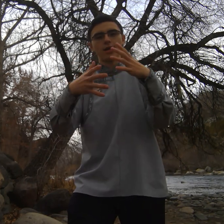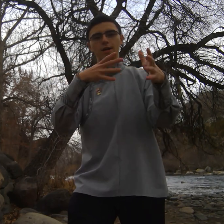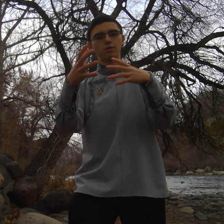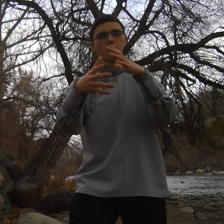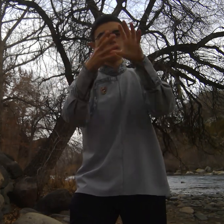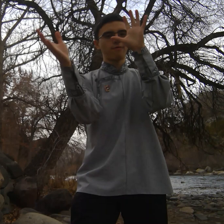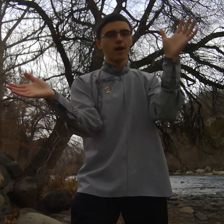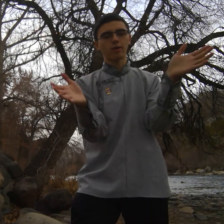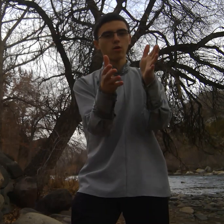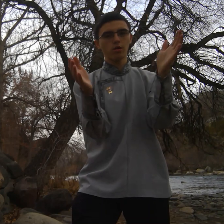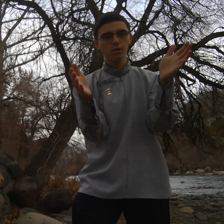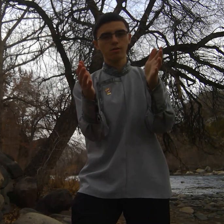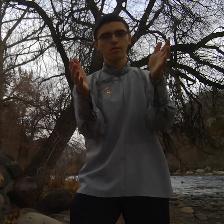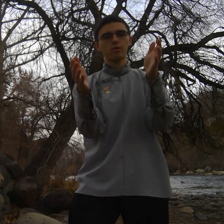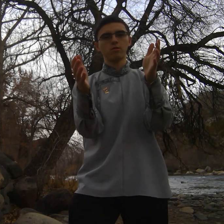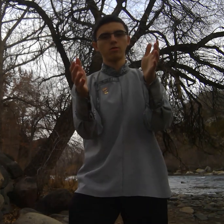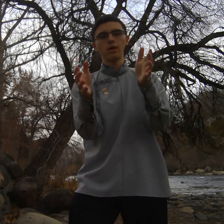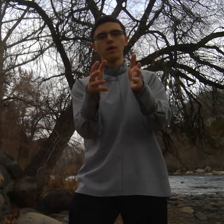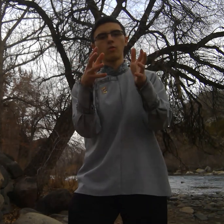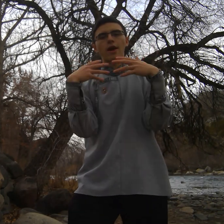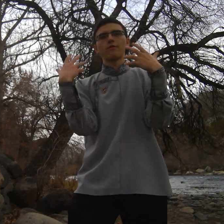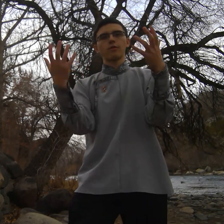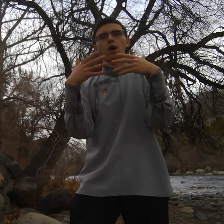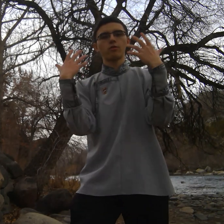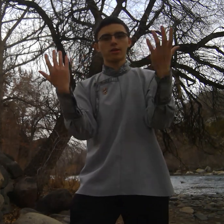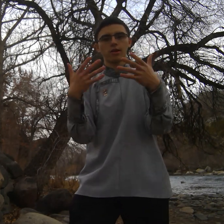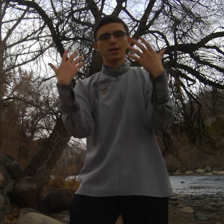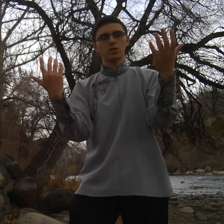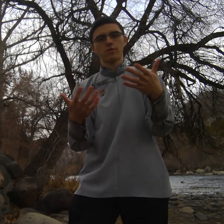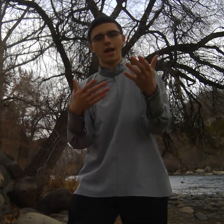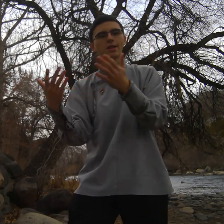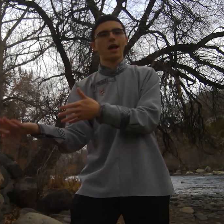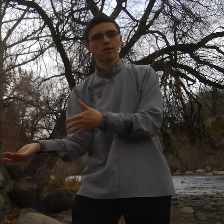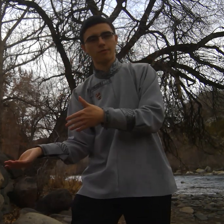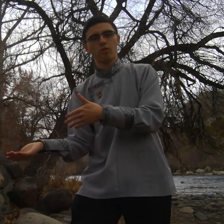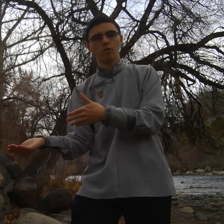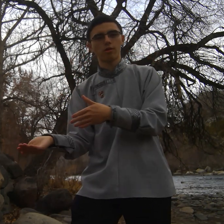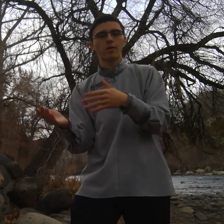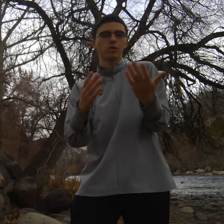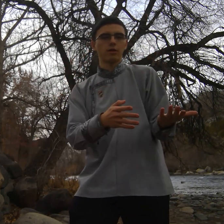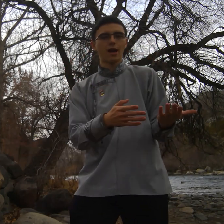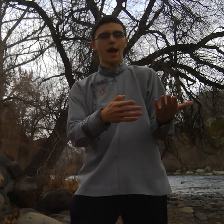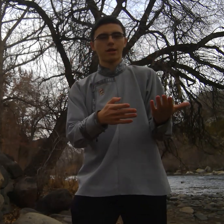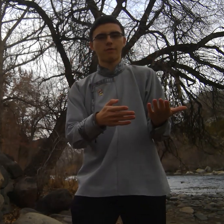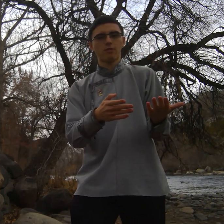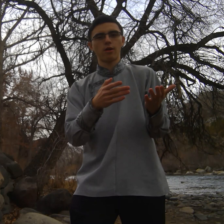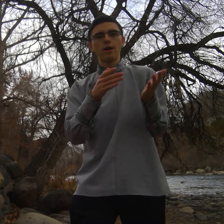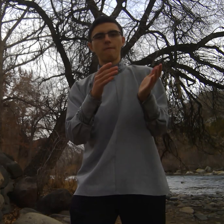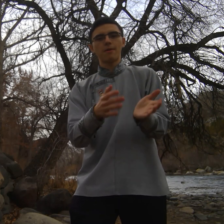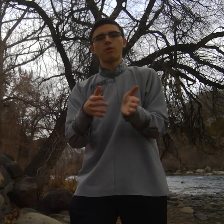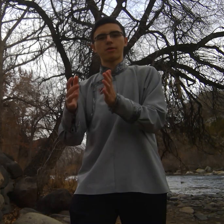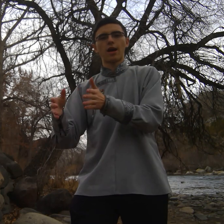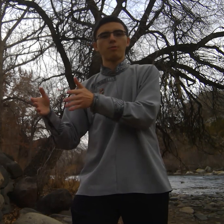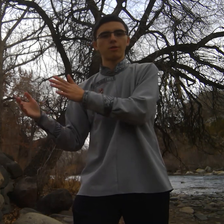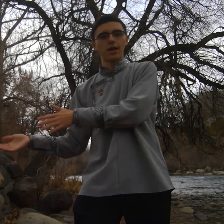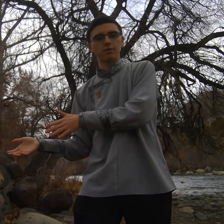qualified workers to whatever the host country has asked for so Mongolia asks for people who can help with English